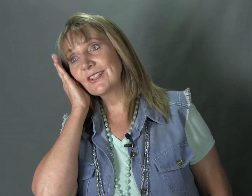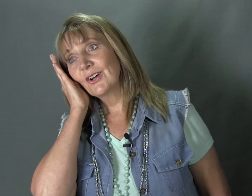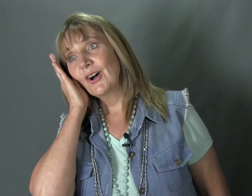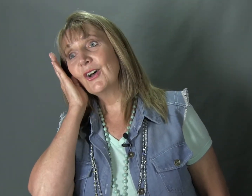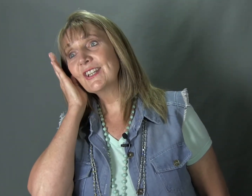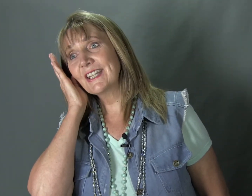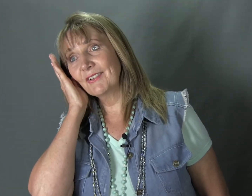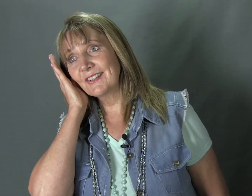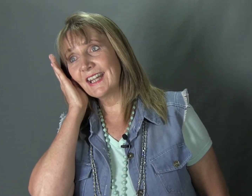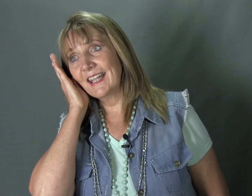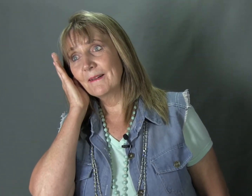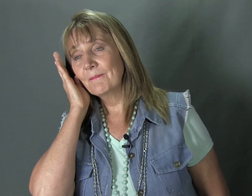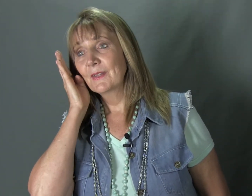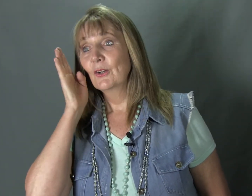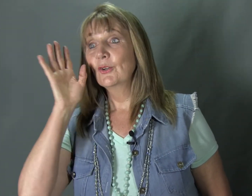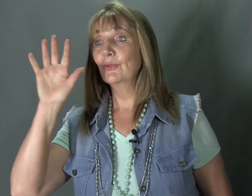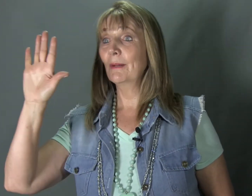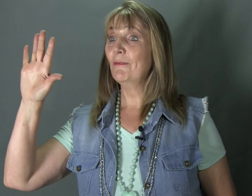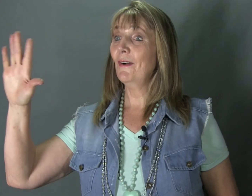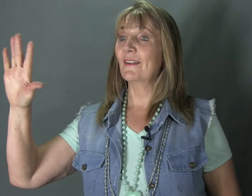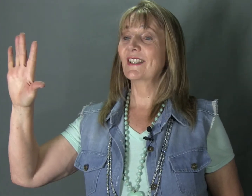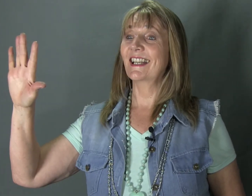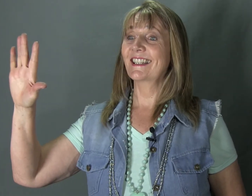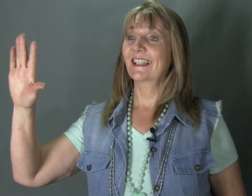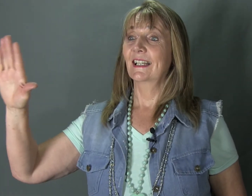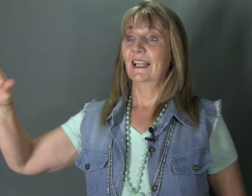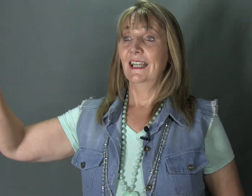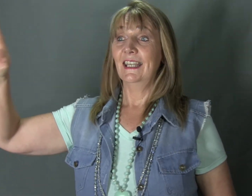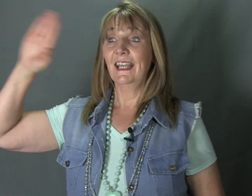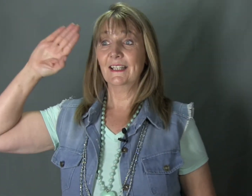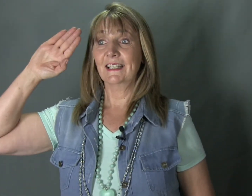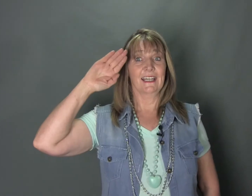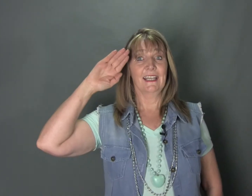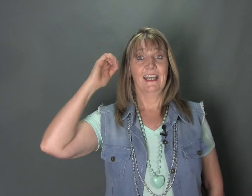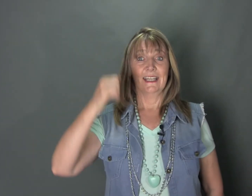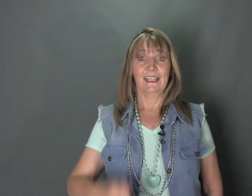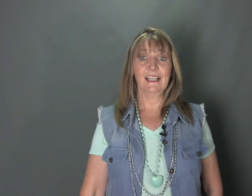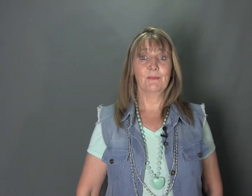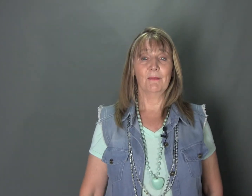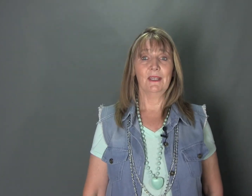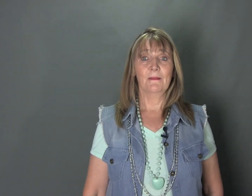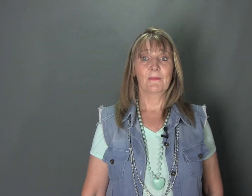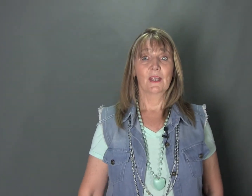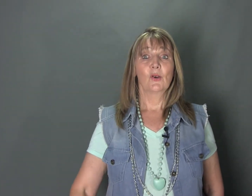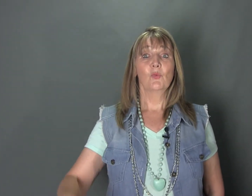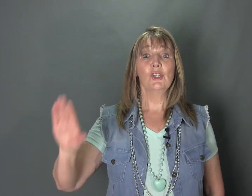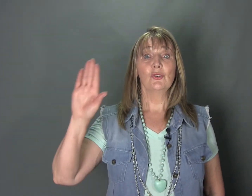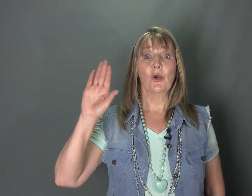on the seventh day. Rule number five says, yes daddy, yes mommy, we should